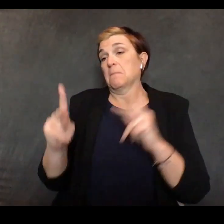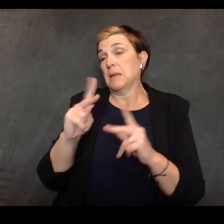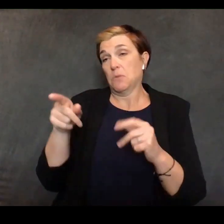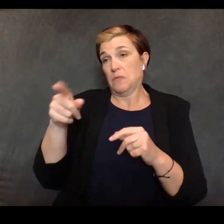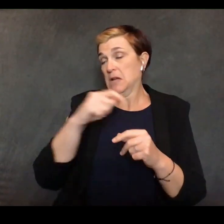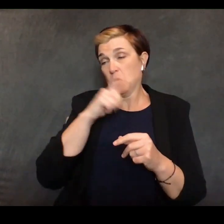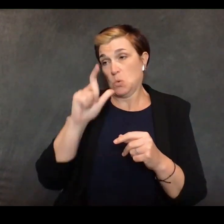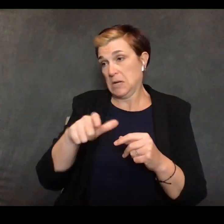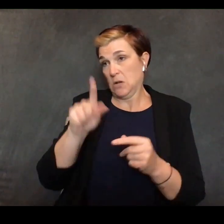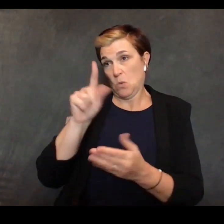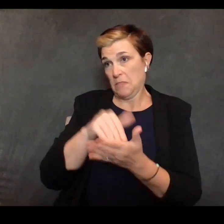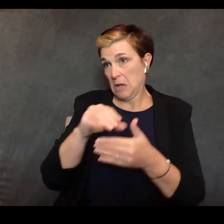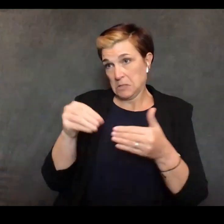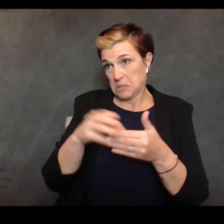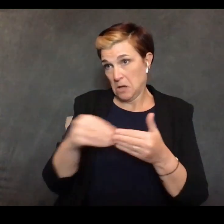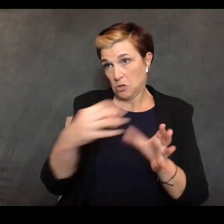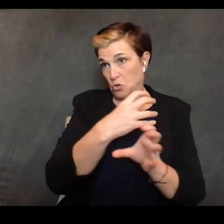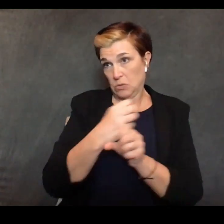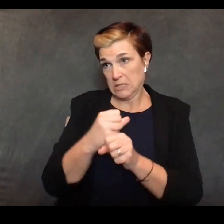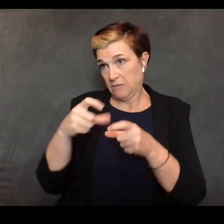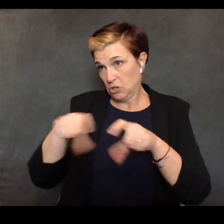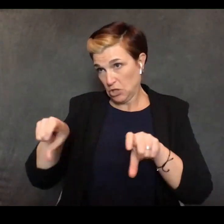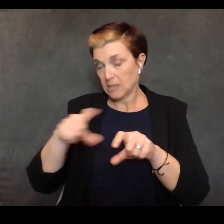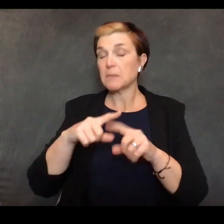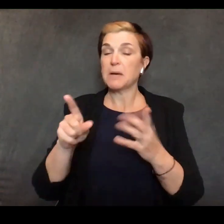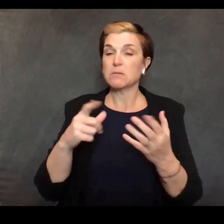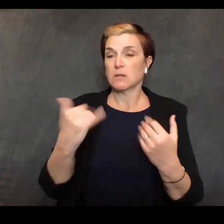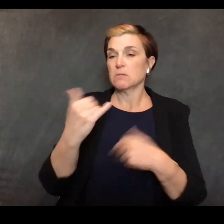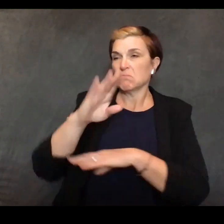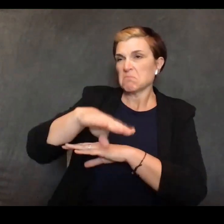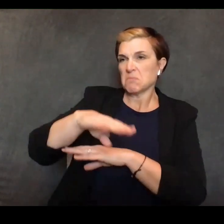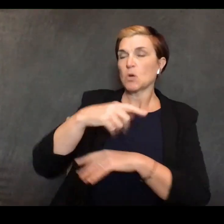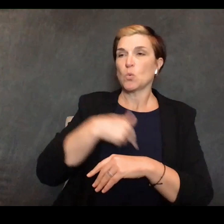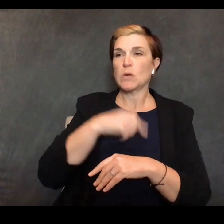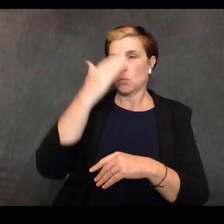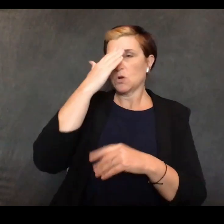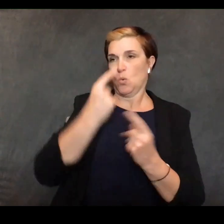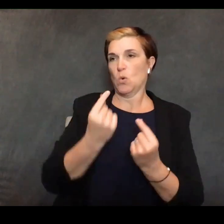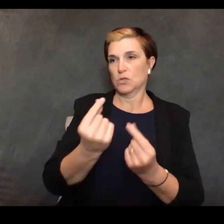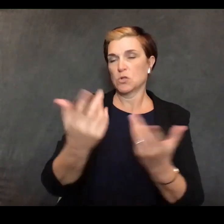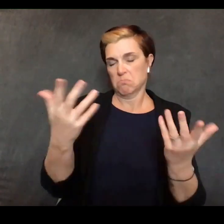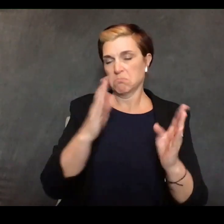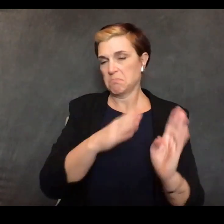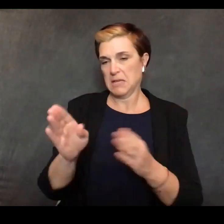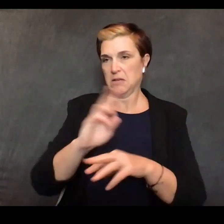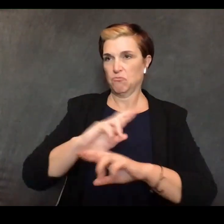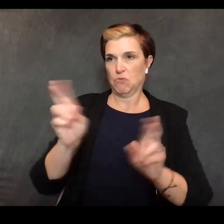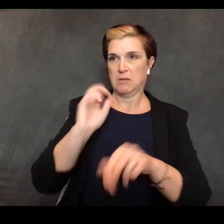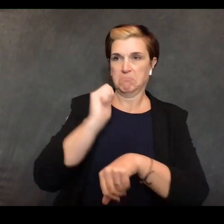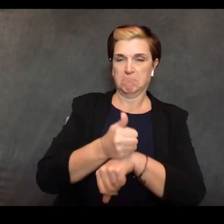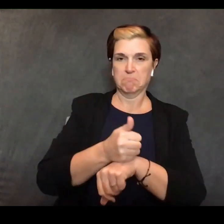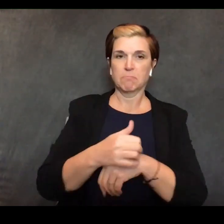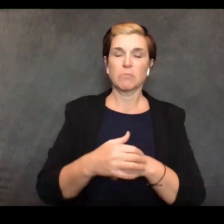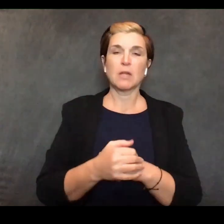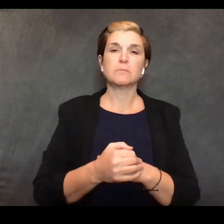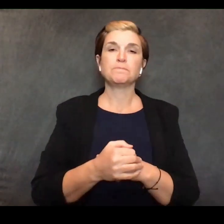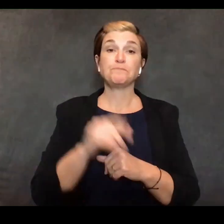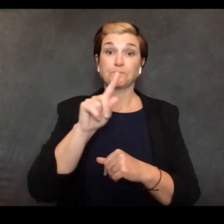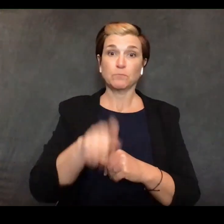we'll have a pretty good idea by the end of the day what we're going to be doing mr secretary mr secretary can you tell how would the mechanics of this work i mean we've been